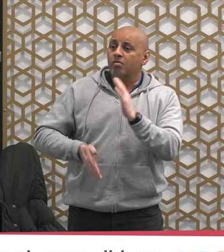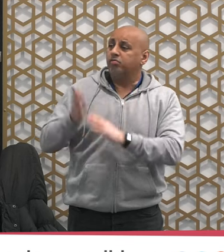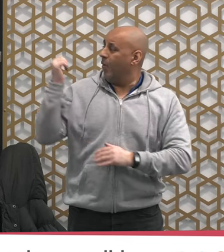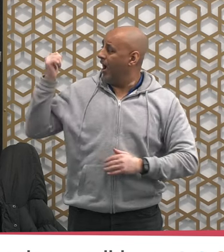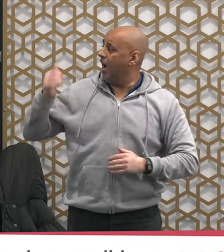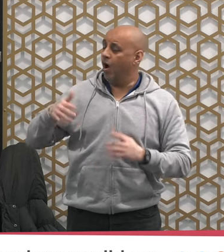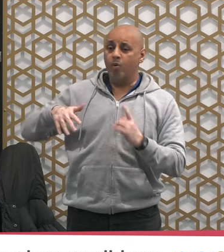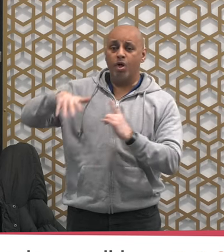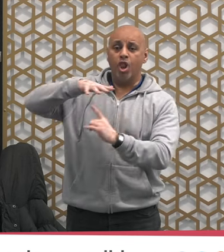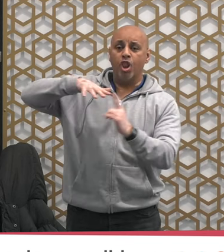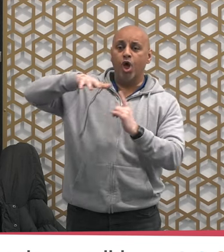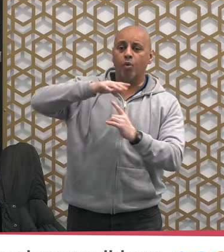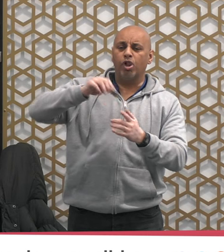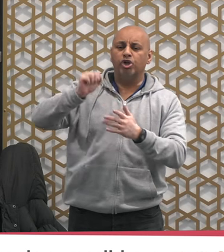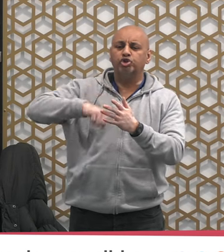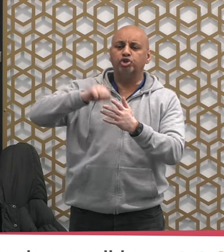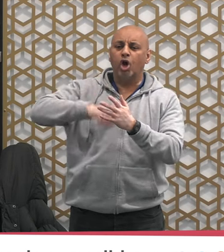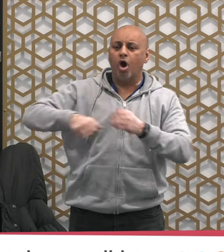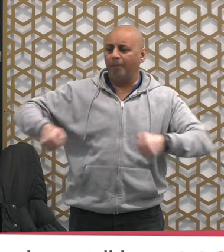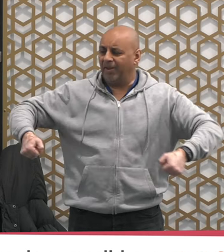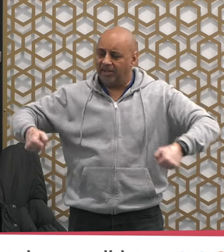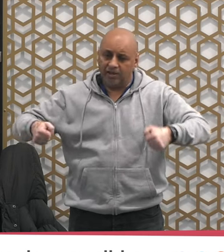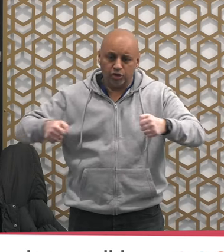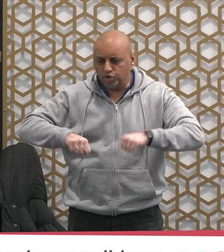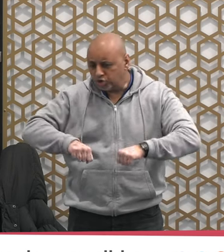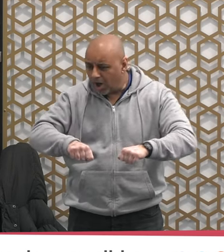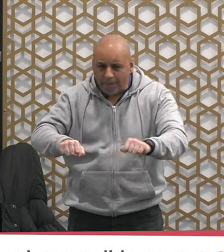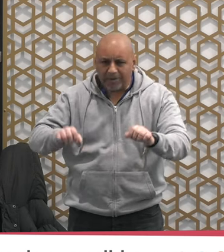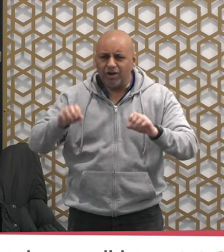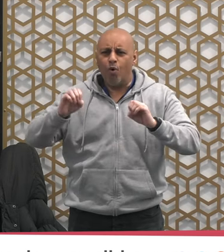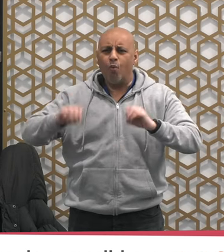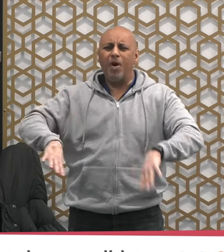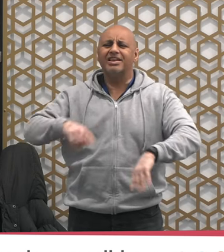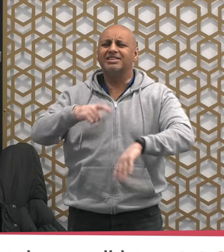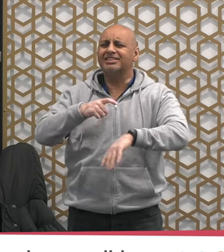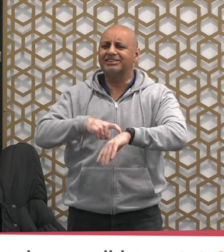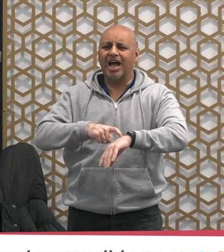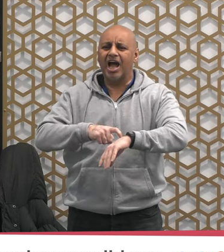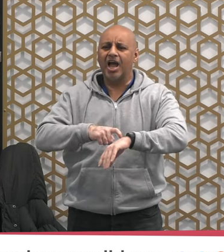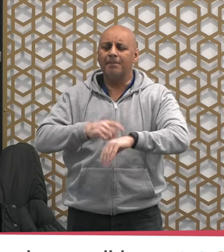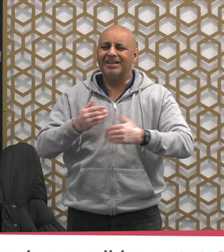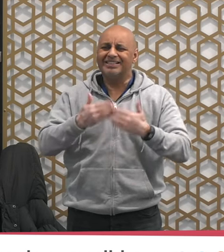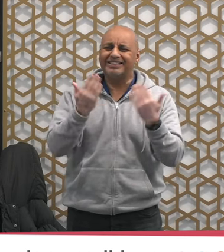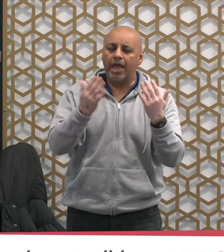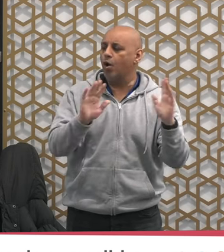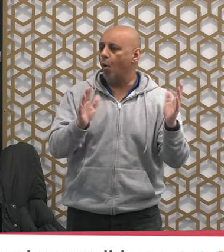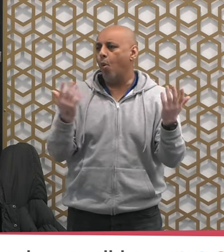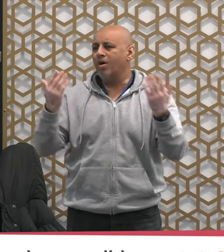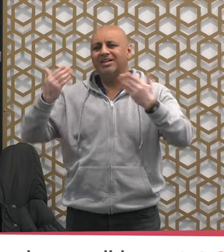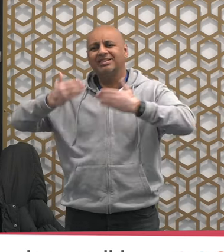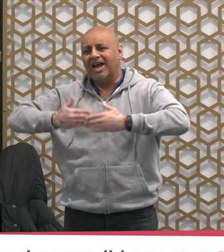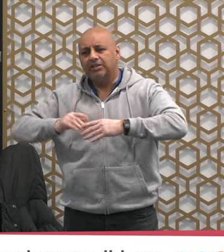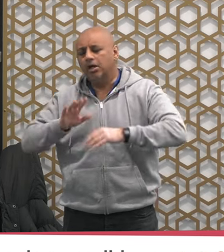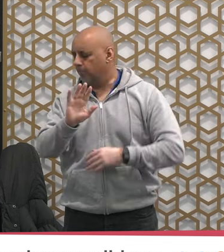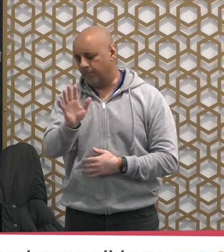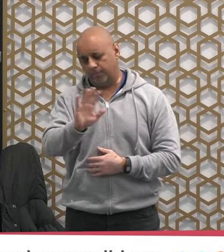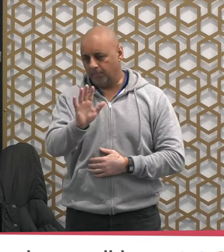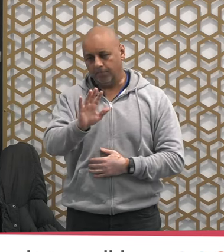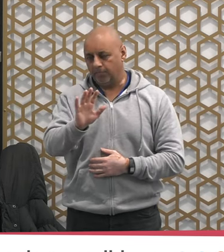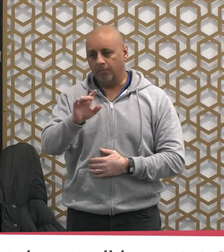doing shopping during the day or even after taravi at night no rather this is the month of worshipping